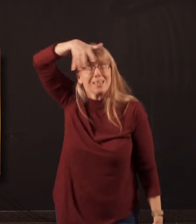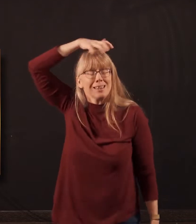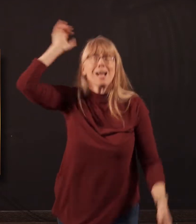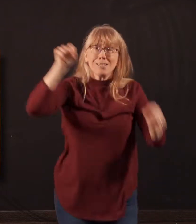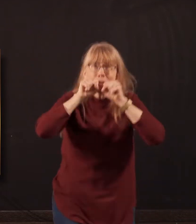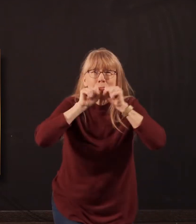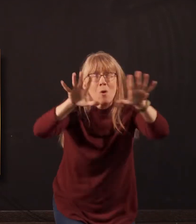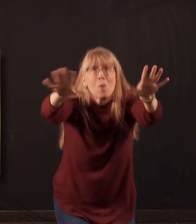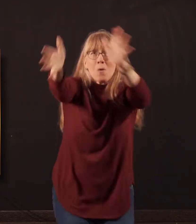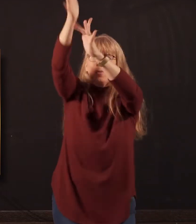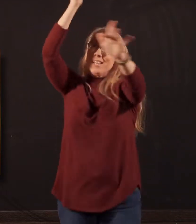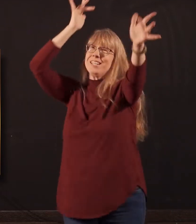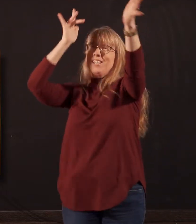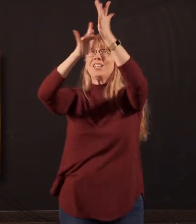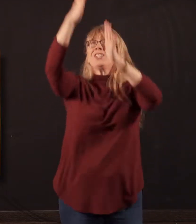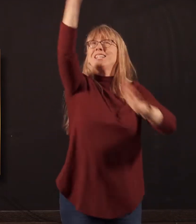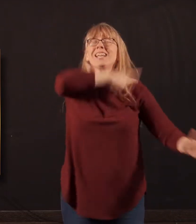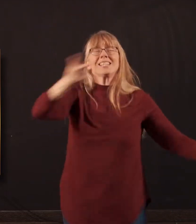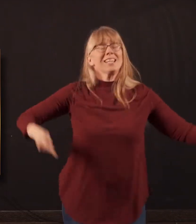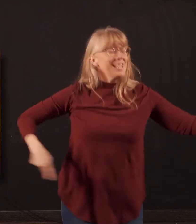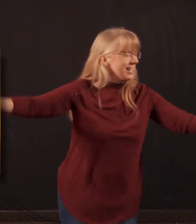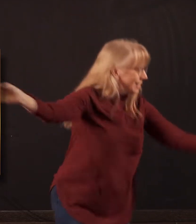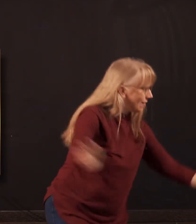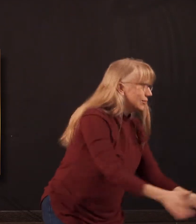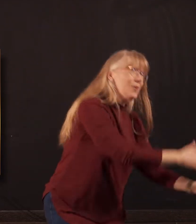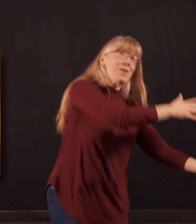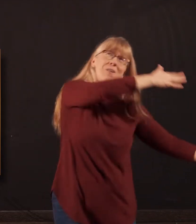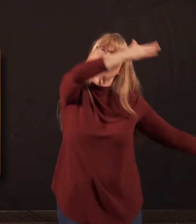a lion roaring. Jesus, the King of glory.